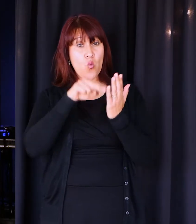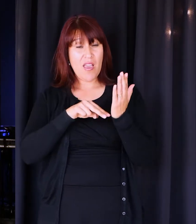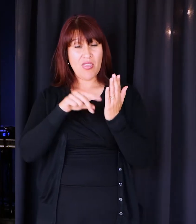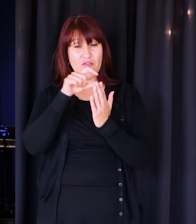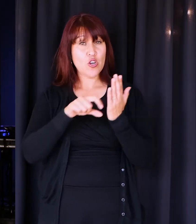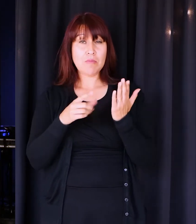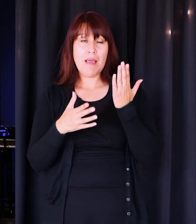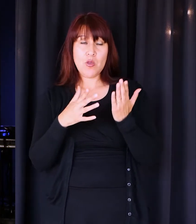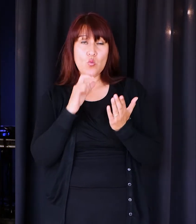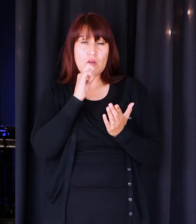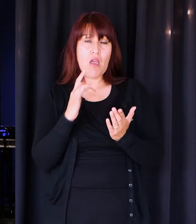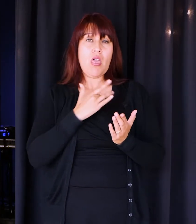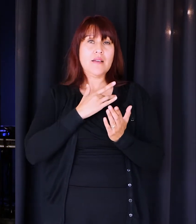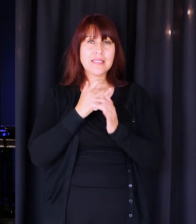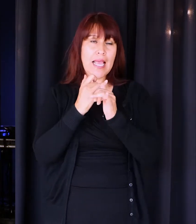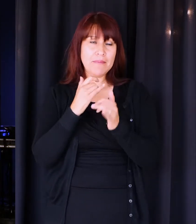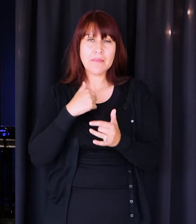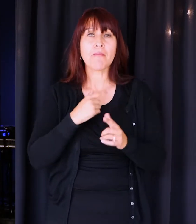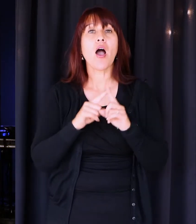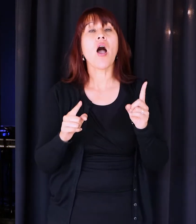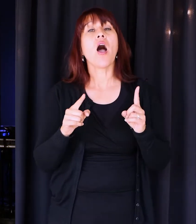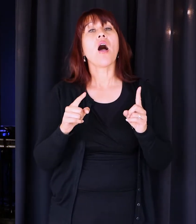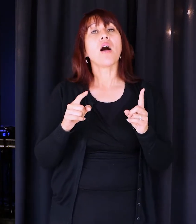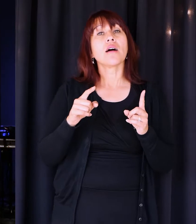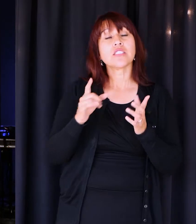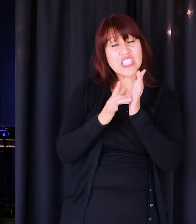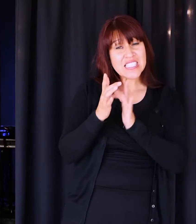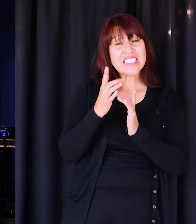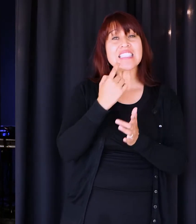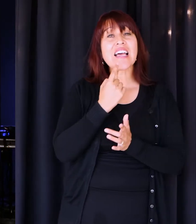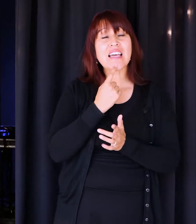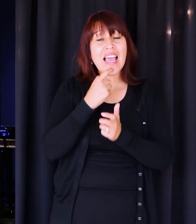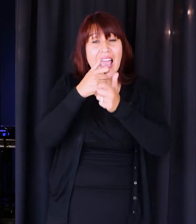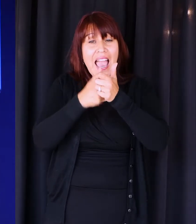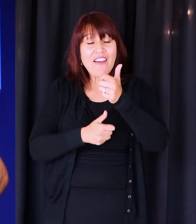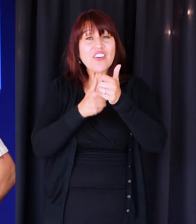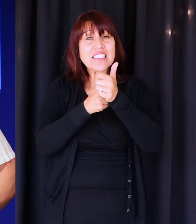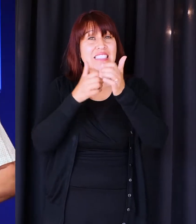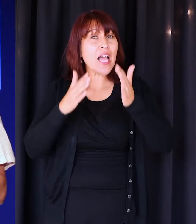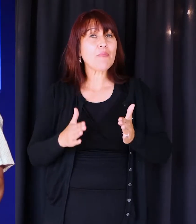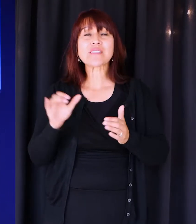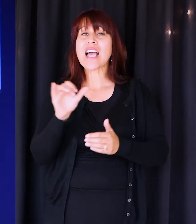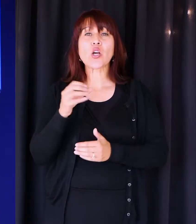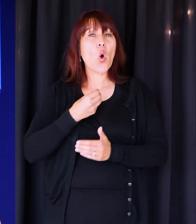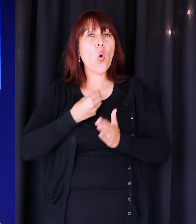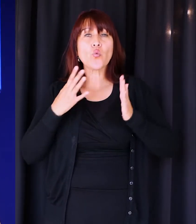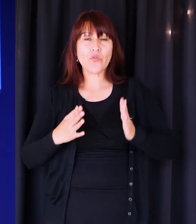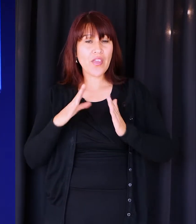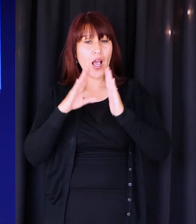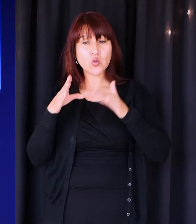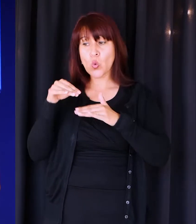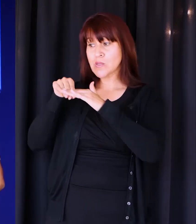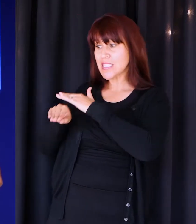the same thing happened, but let me help you with what Jesus said. Because Jesus said, every disciple is like the owner of a house who goes into the